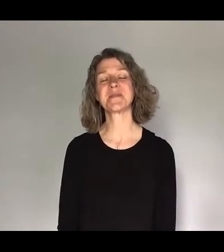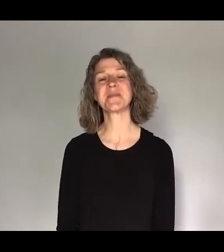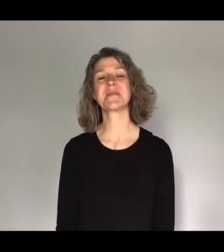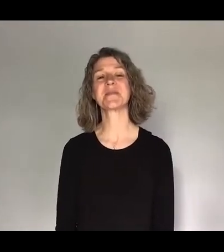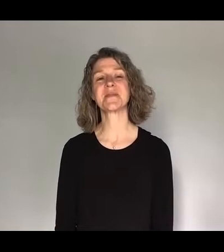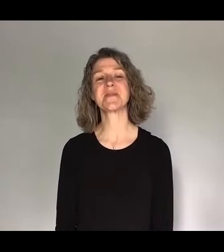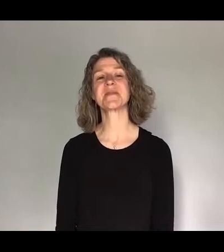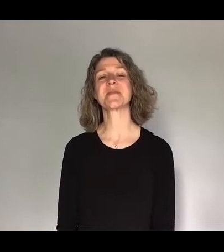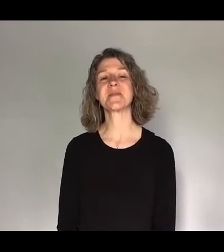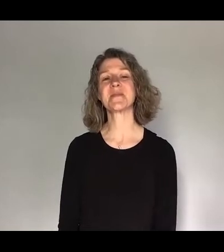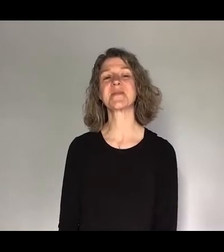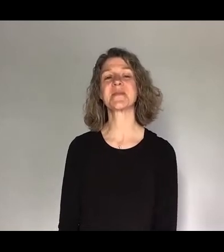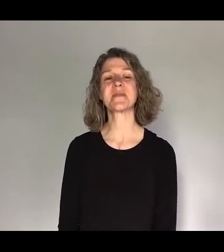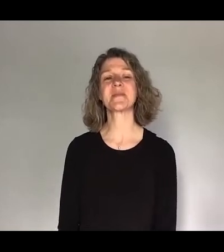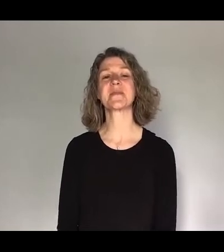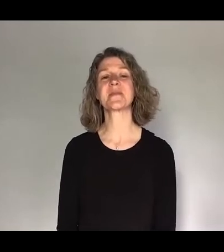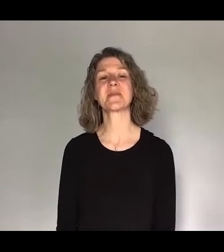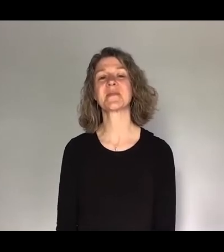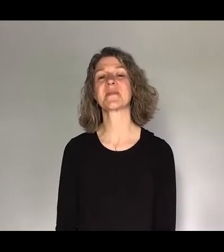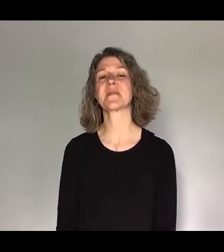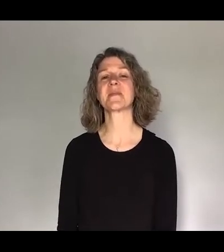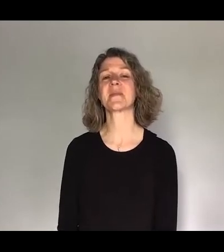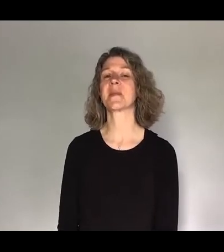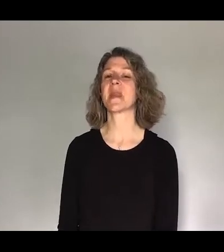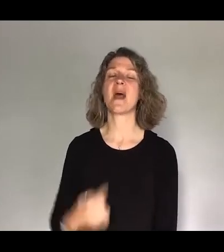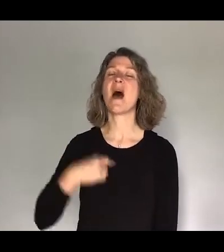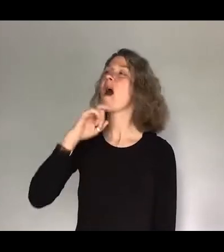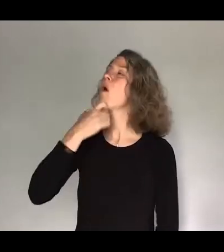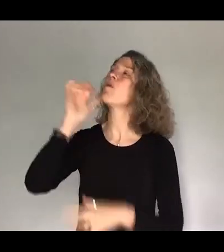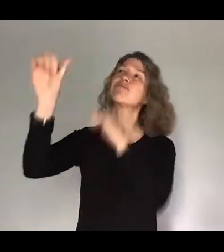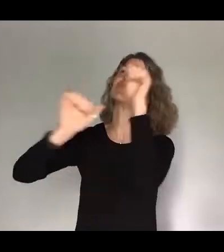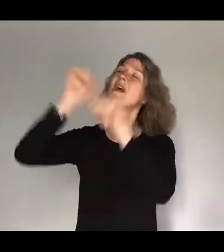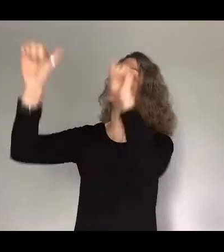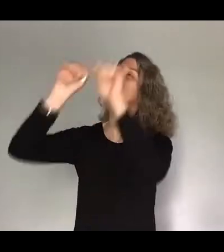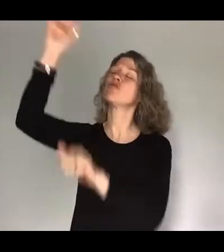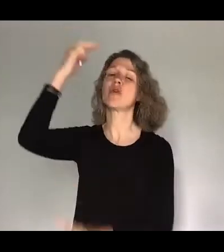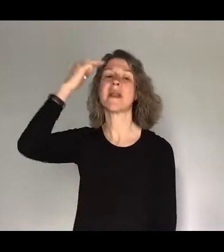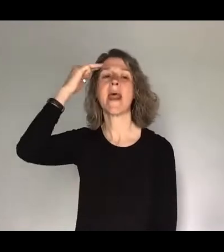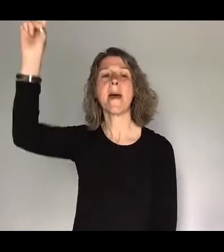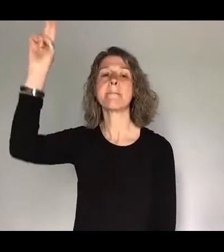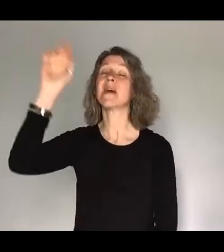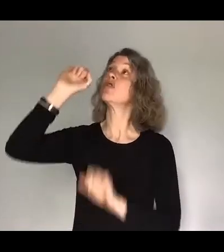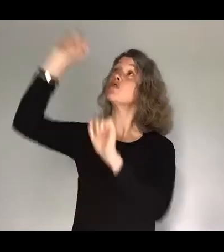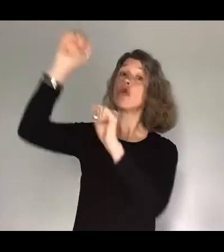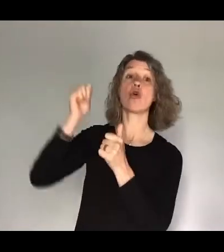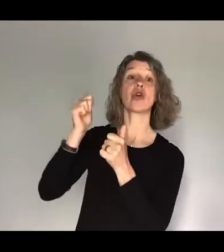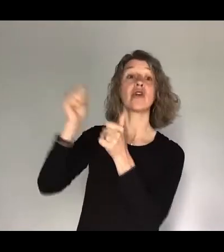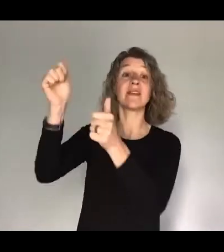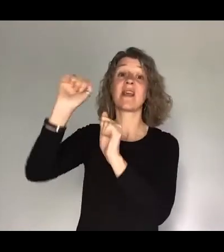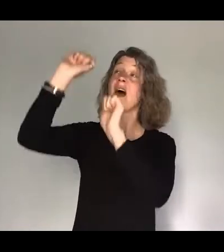Still I will praise Your name Your goodness, Your goodness and Your